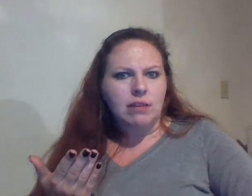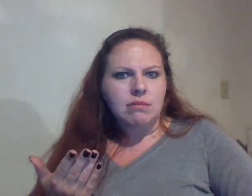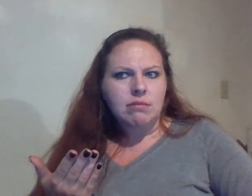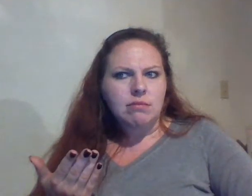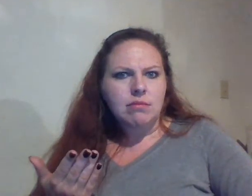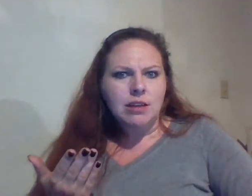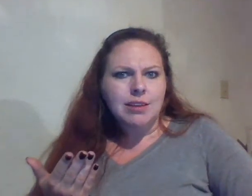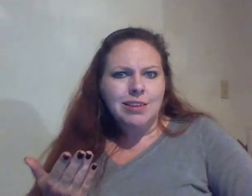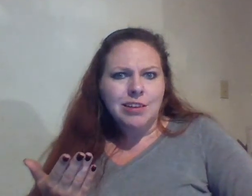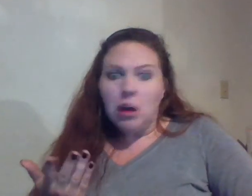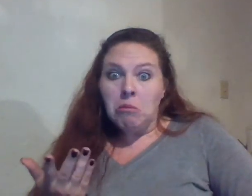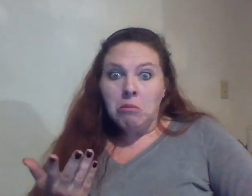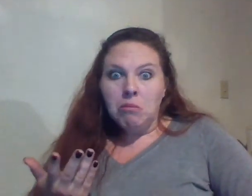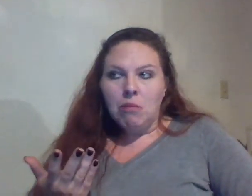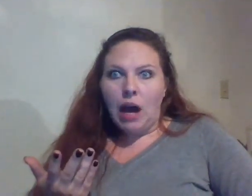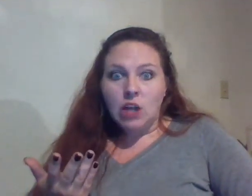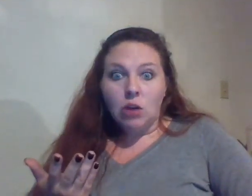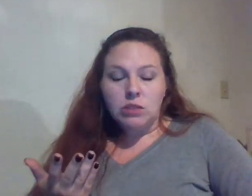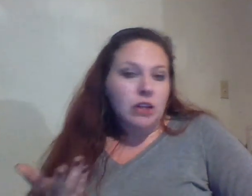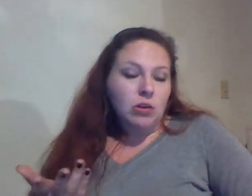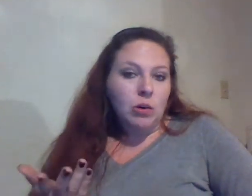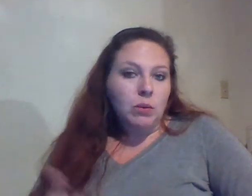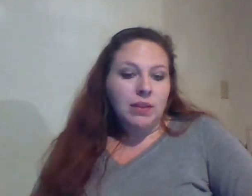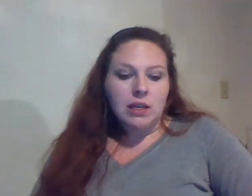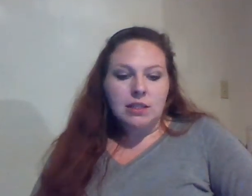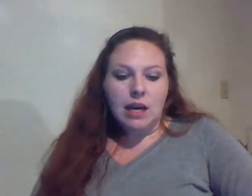I don't I don't know anyone that does that